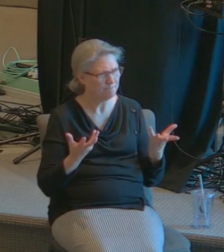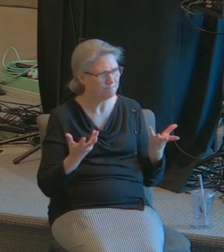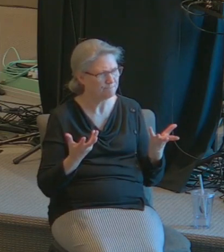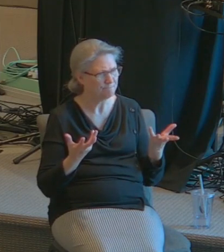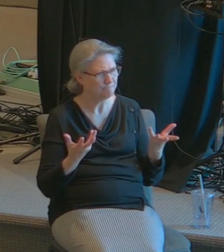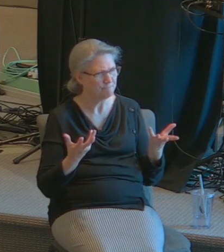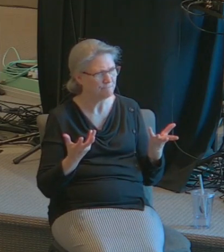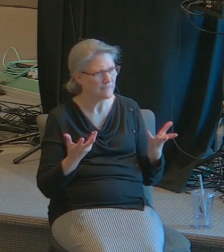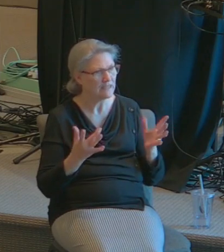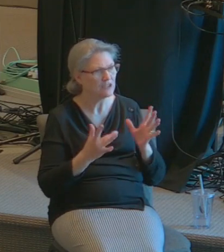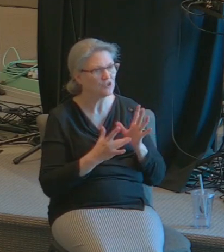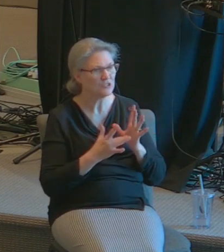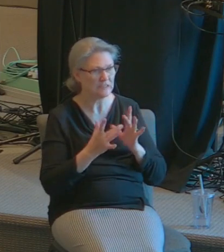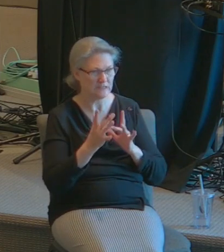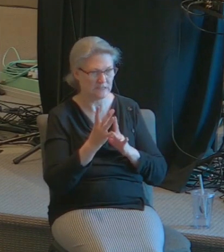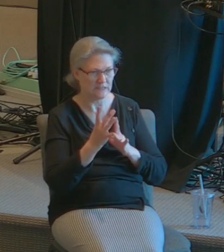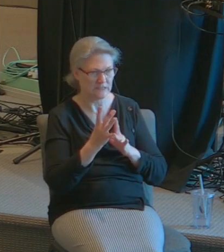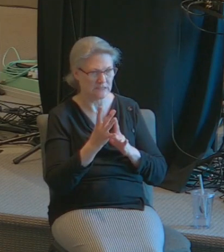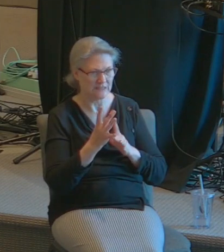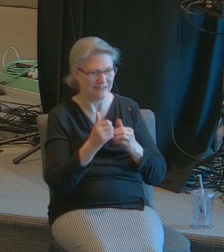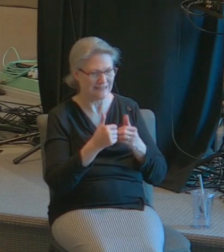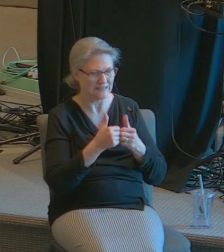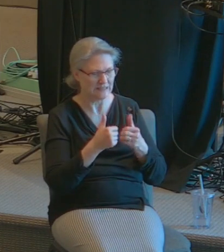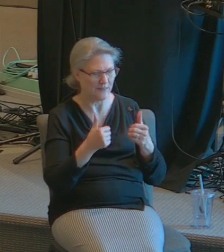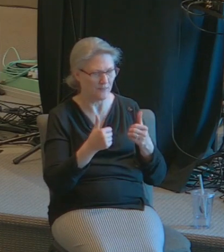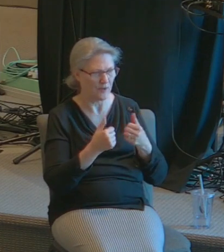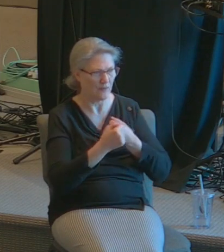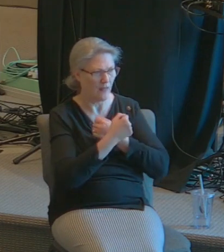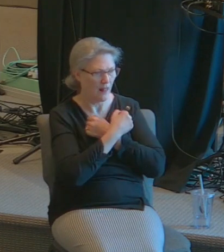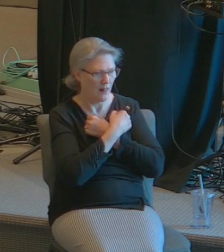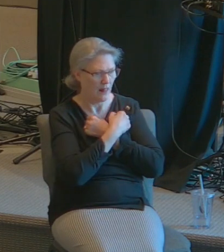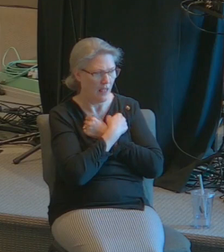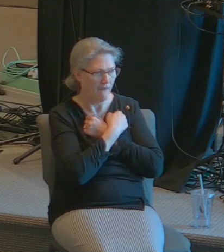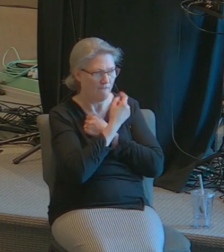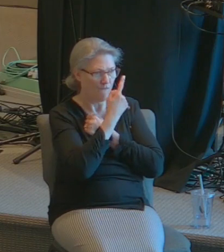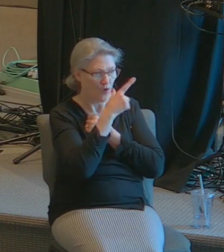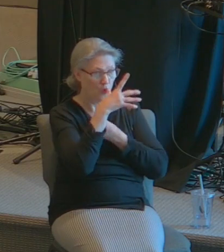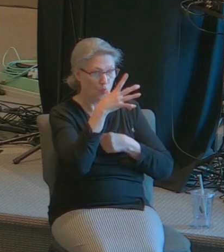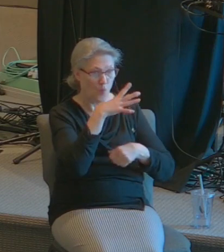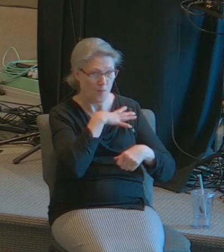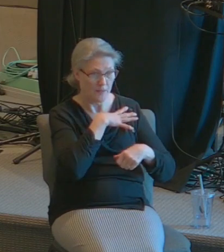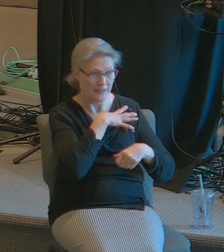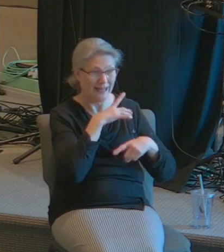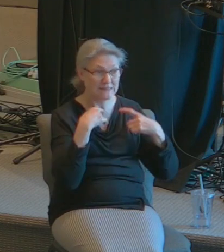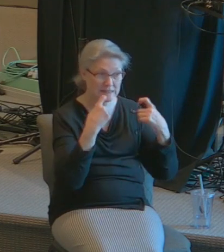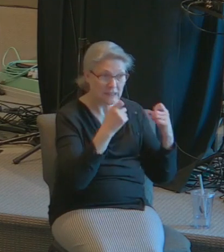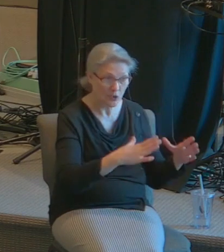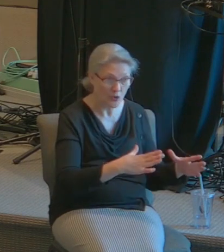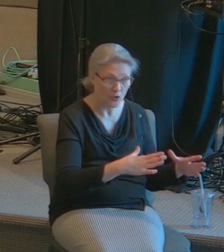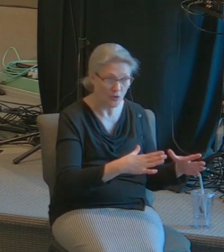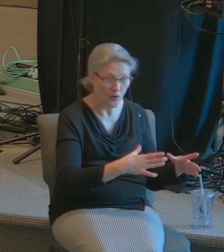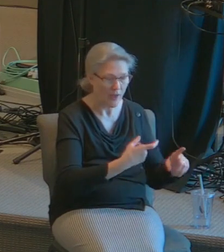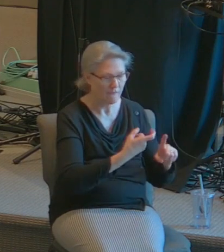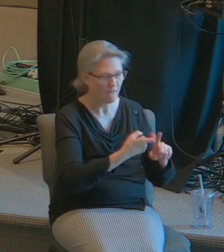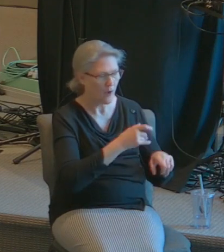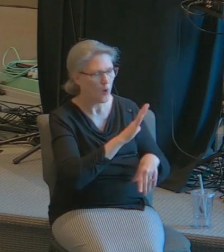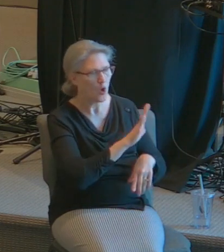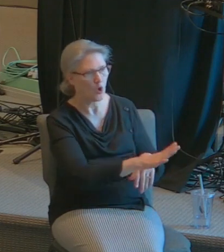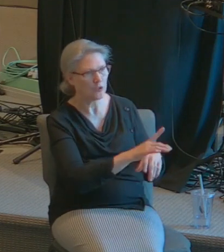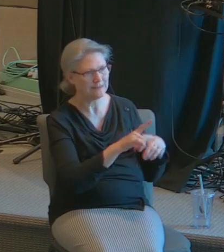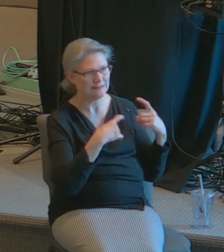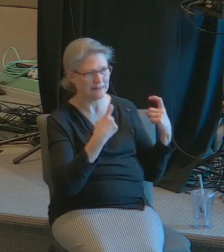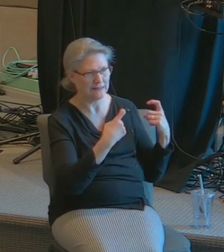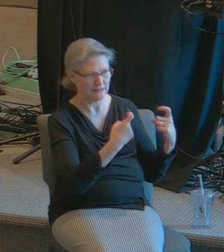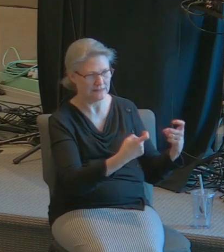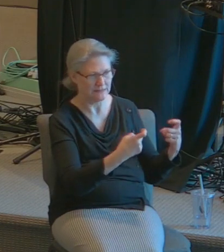Jesus Christ is separating the love for the woman from the sins that she